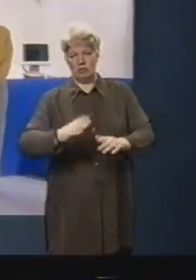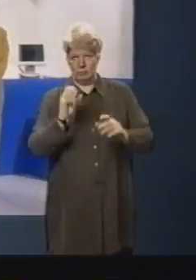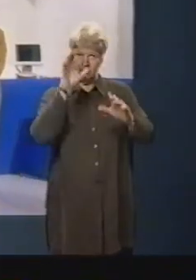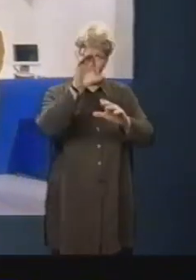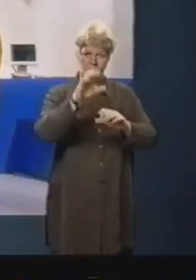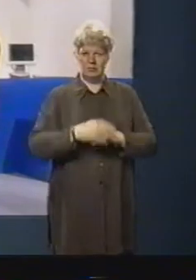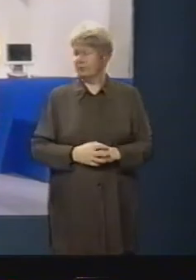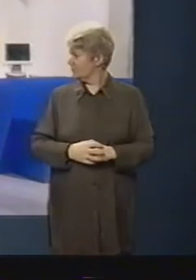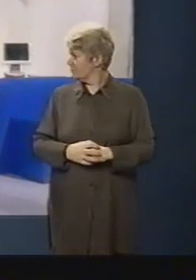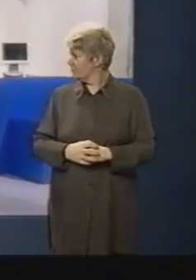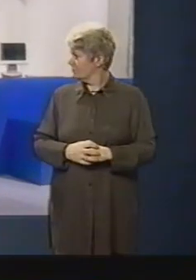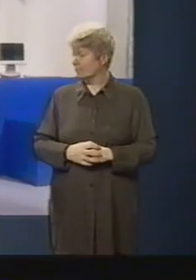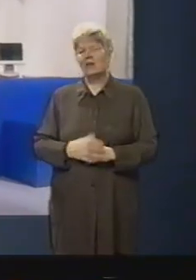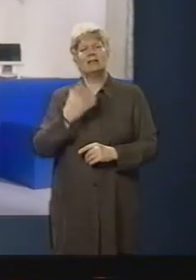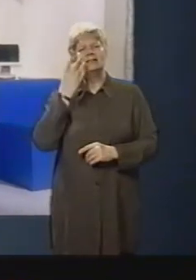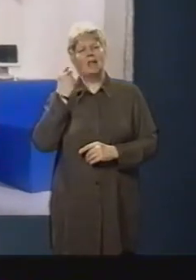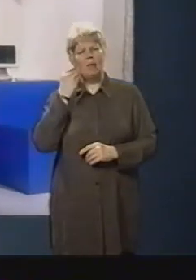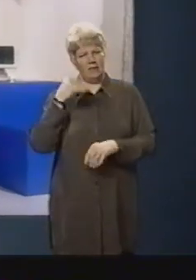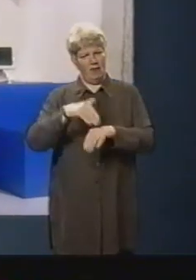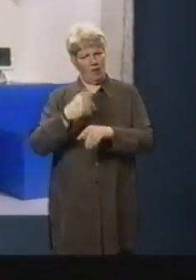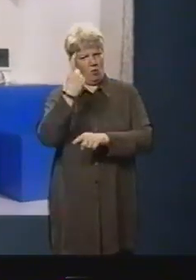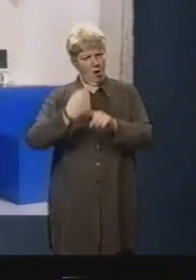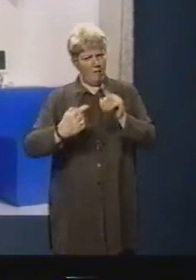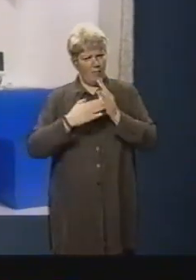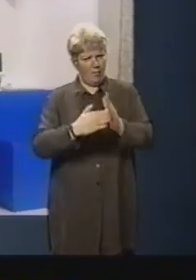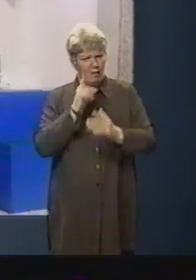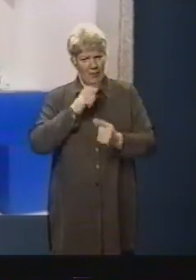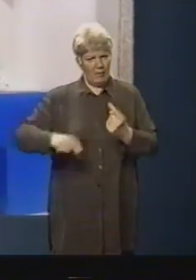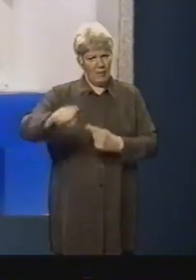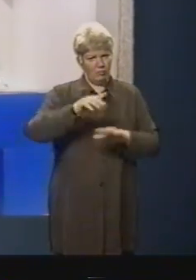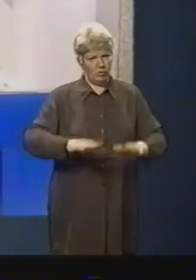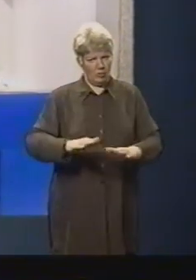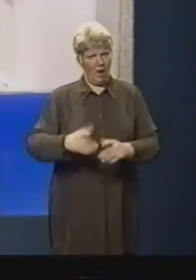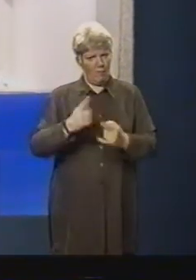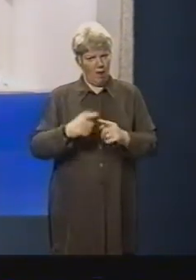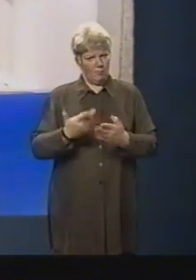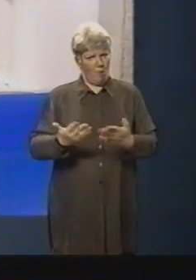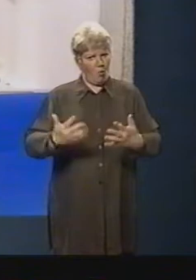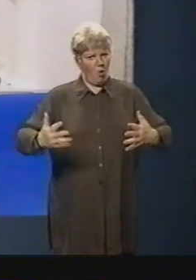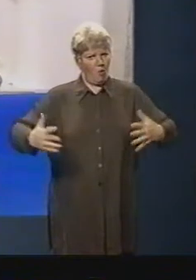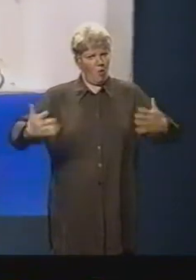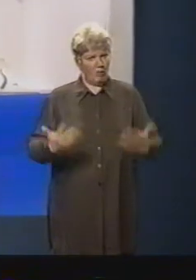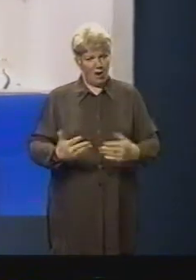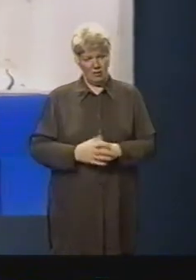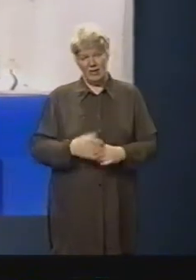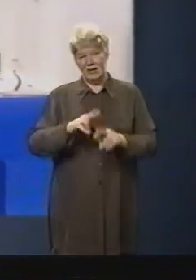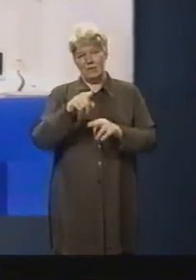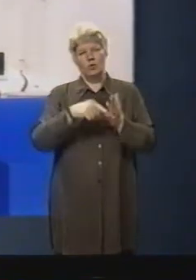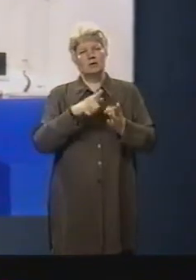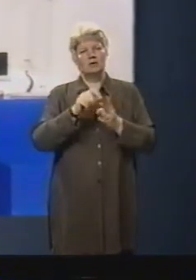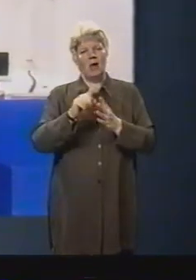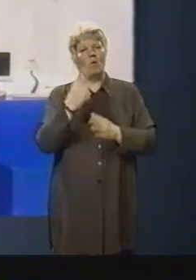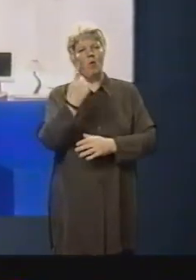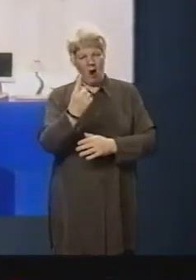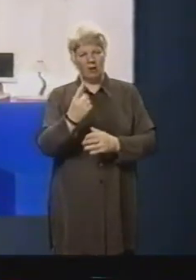Diabetes affects over one and a half million people in Britain and it's rising. If you get type one diabetes, you're in for a daily regime of